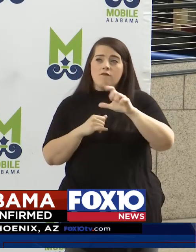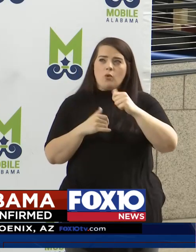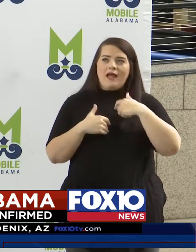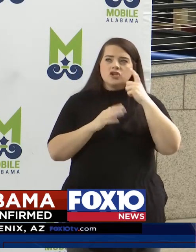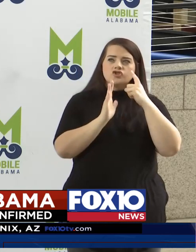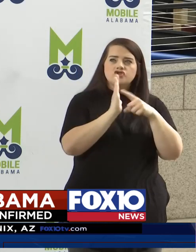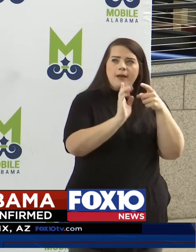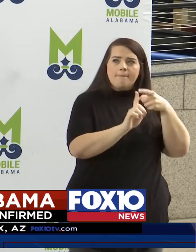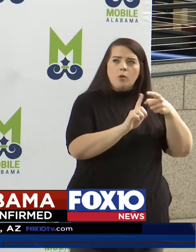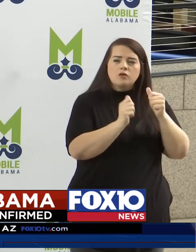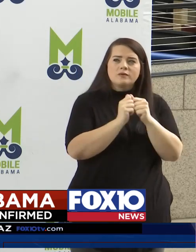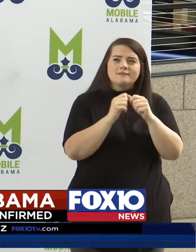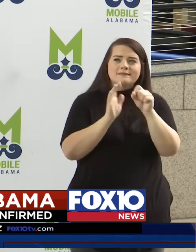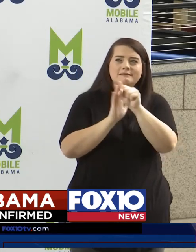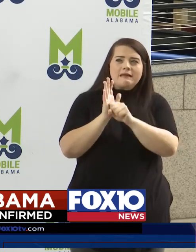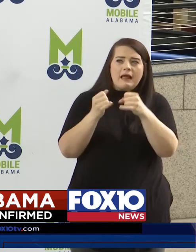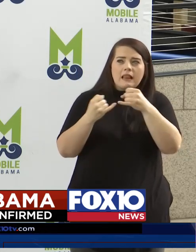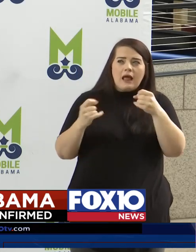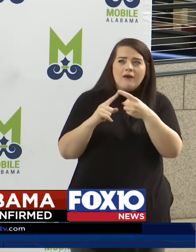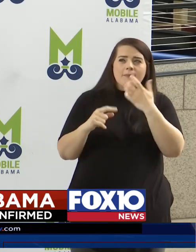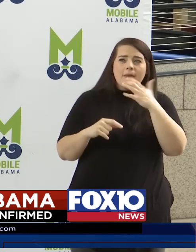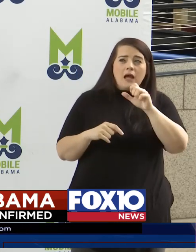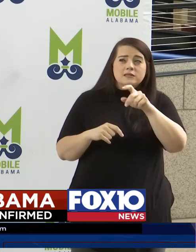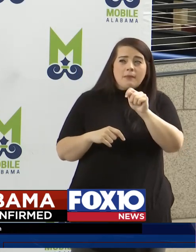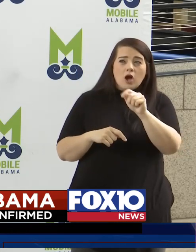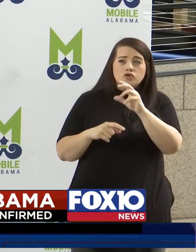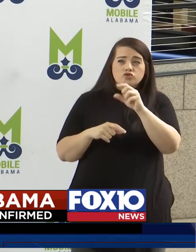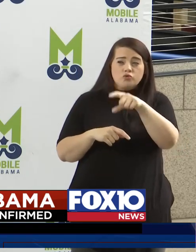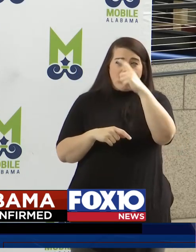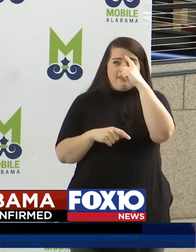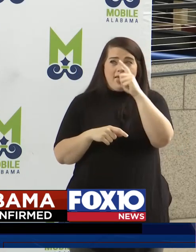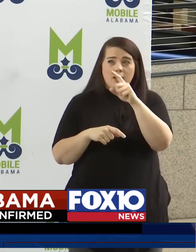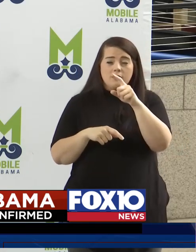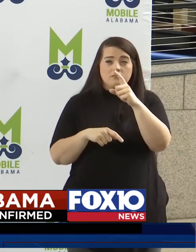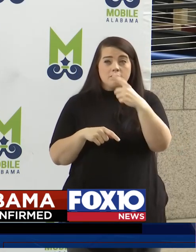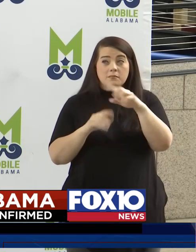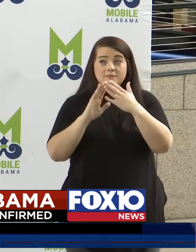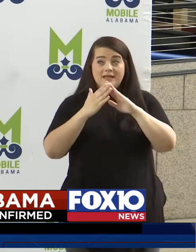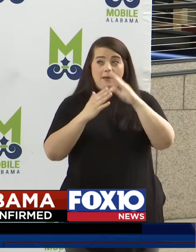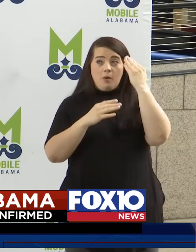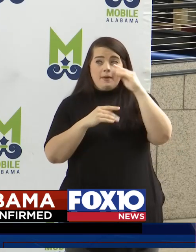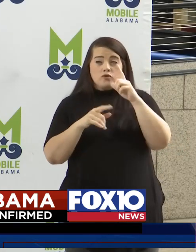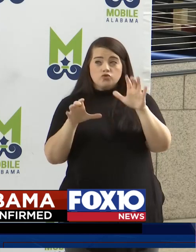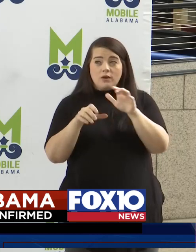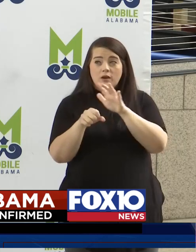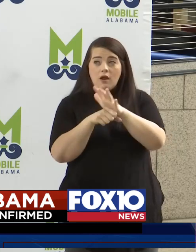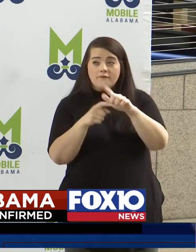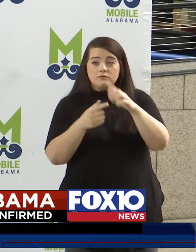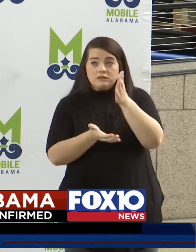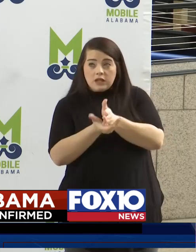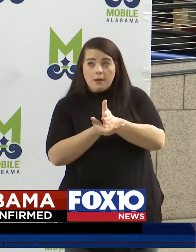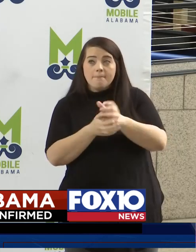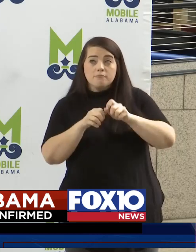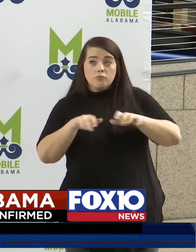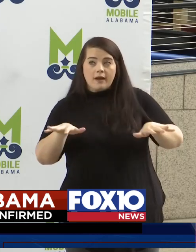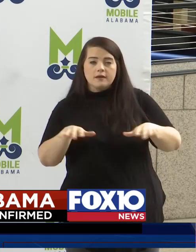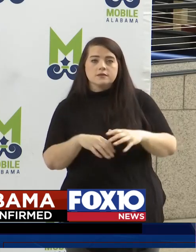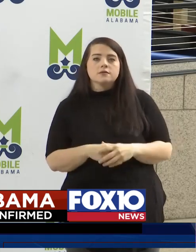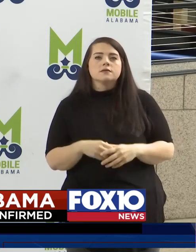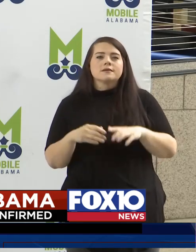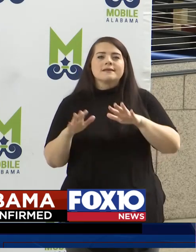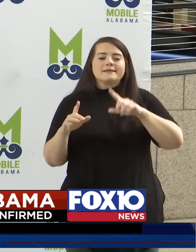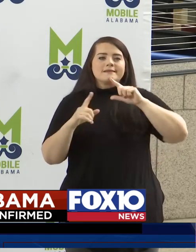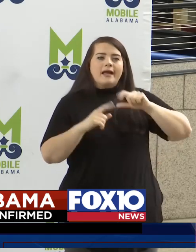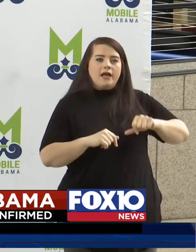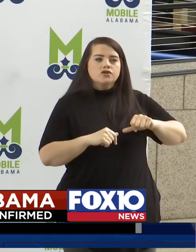checkpoints along the state line for people coming from hotspots. Do you think you guys are doing enough to be able to stop this trend? So, as